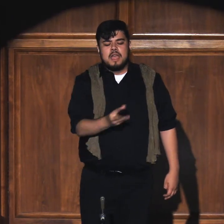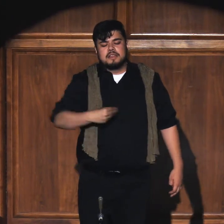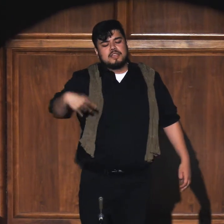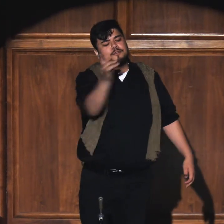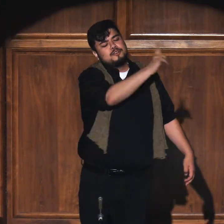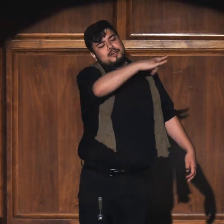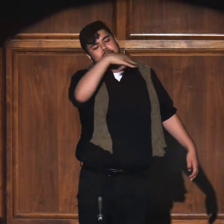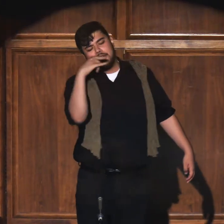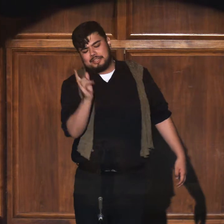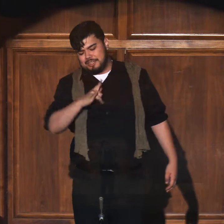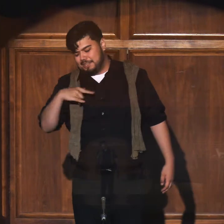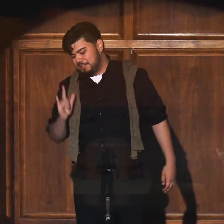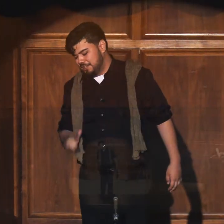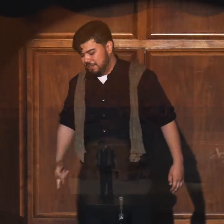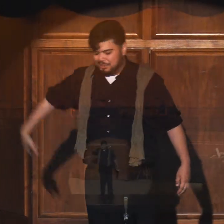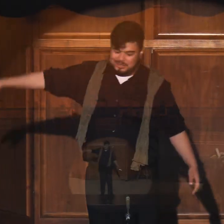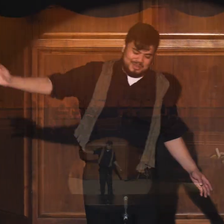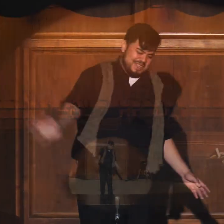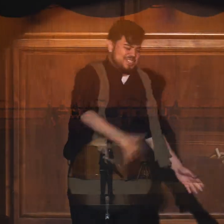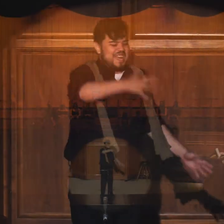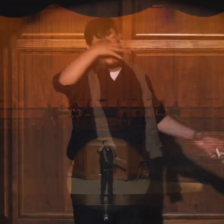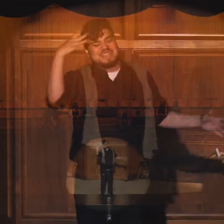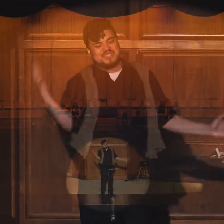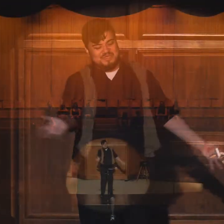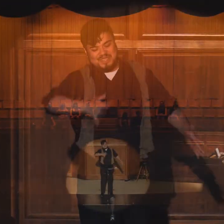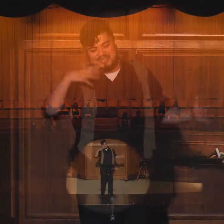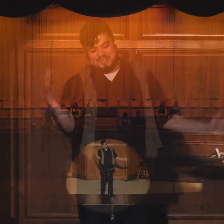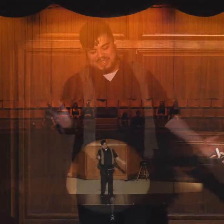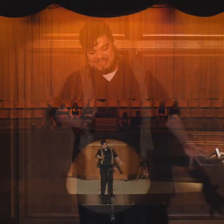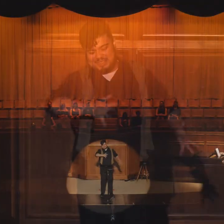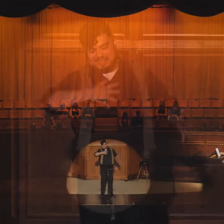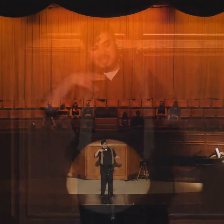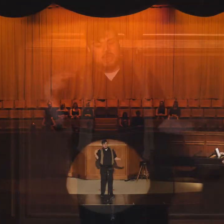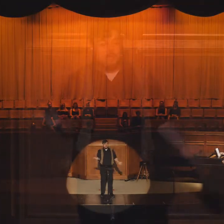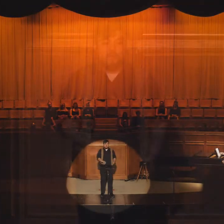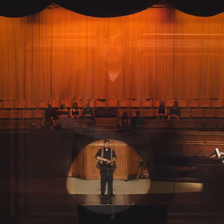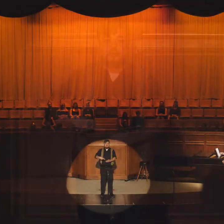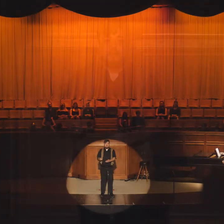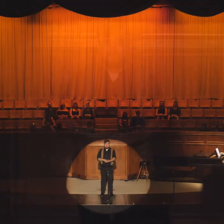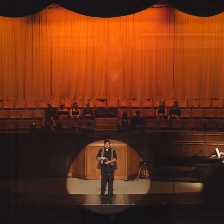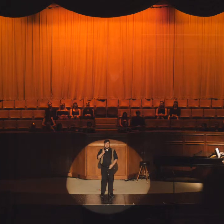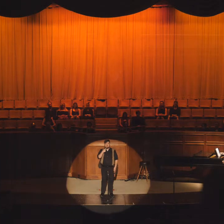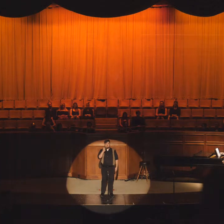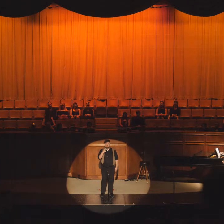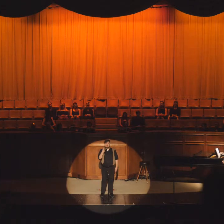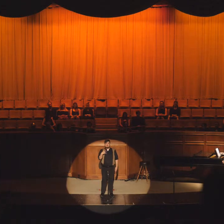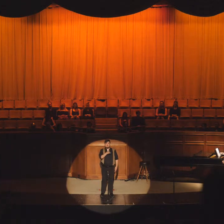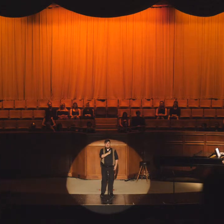Came on a chasmin wind Oma Kulatom